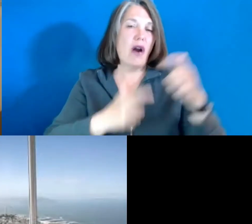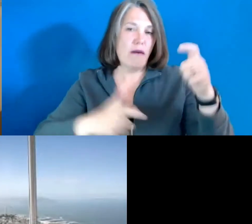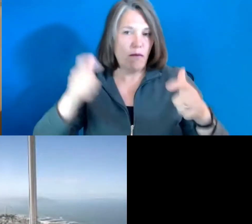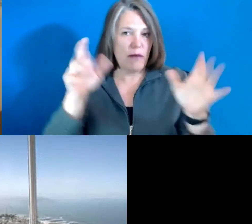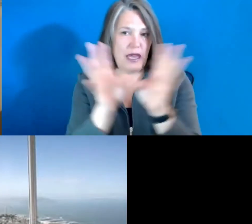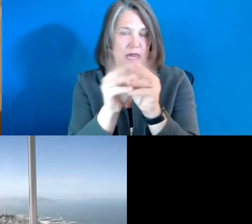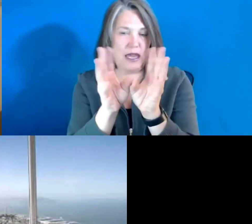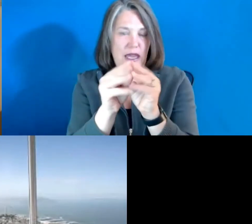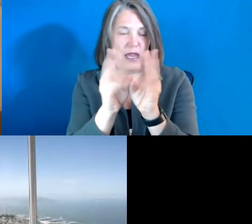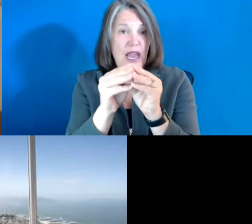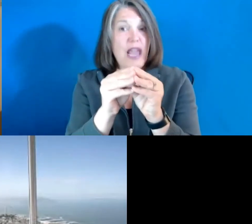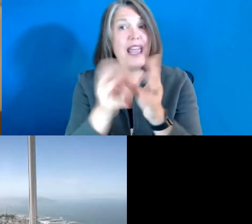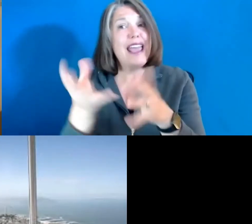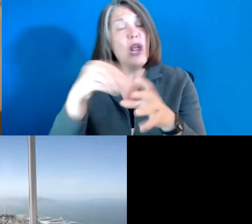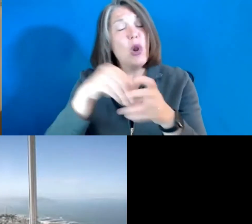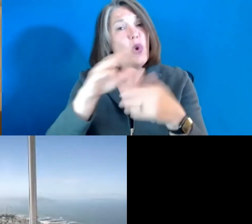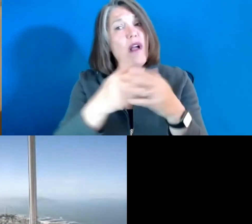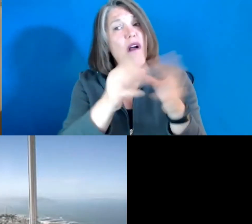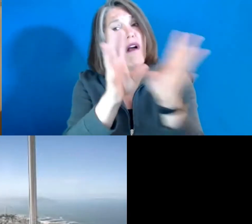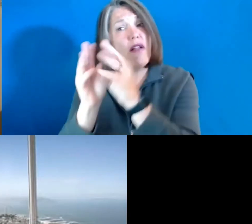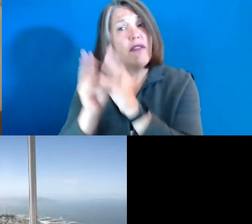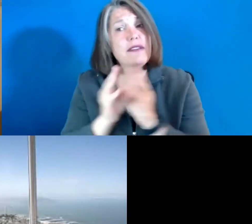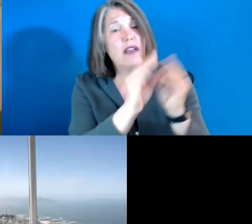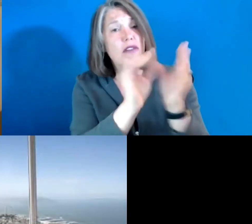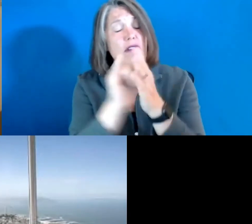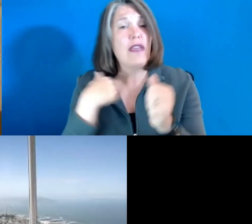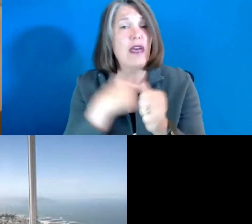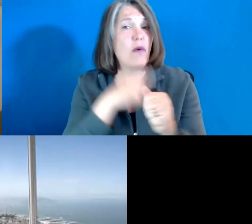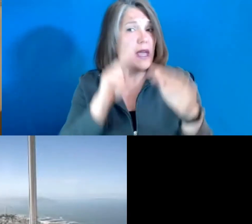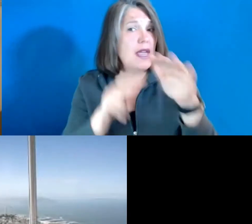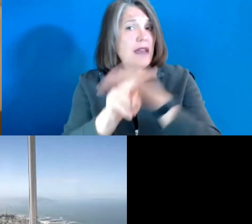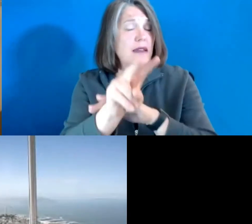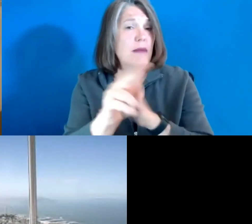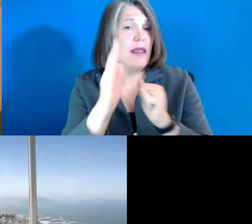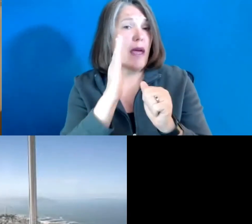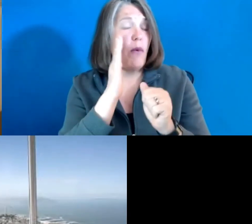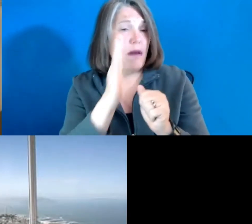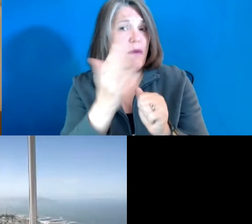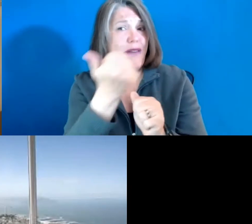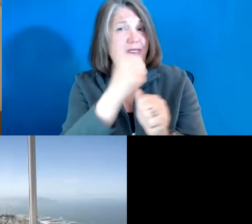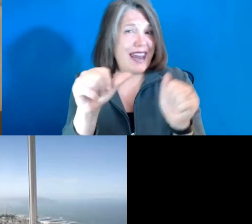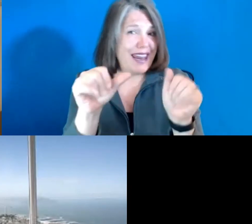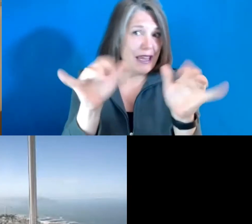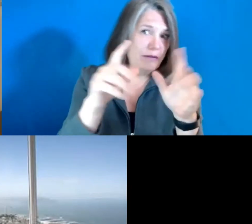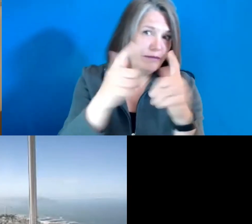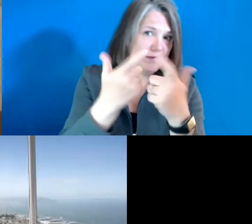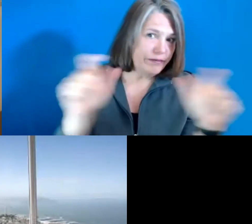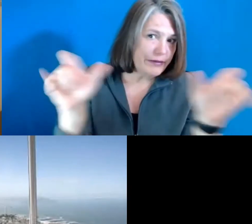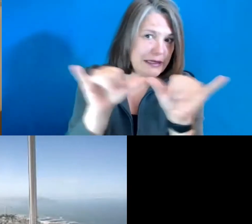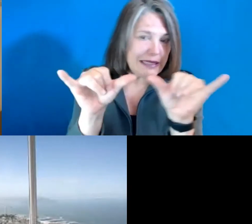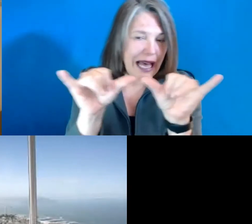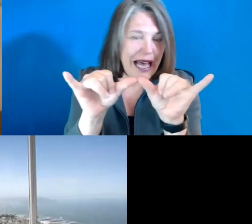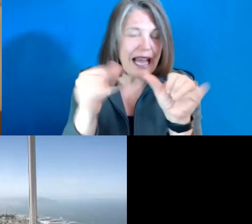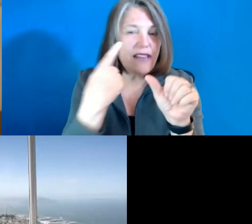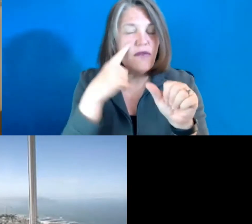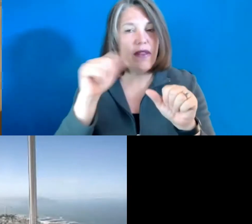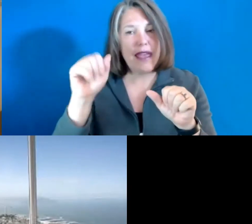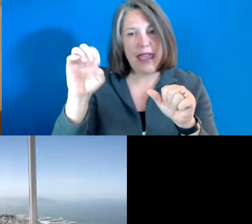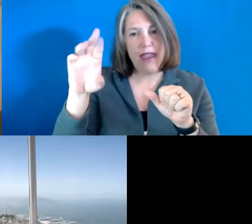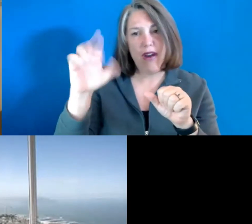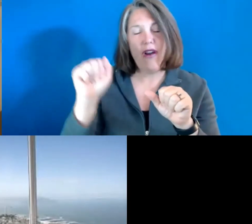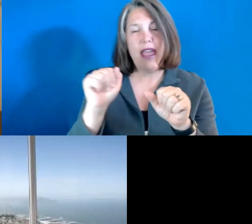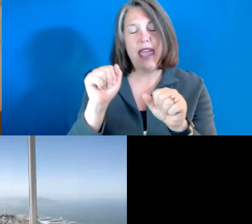including all of the sessions that we anticipate to be of any size at the AERA virtual meeting,